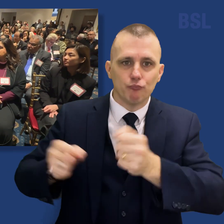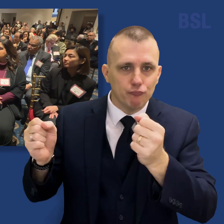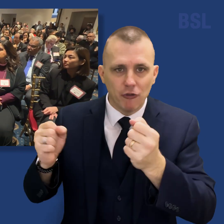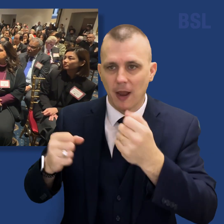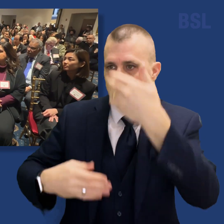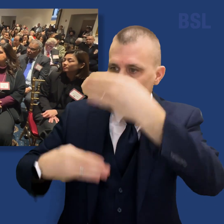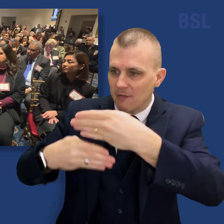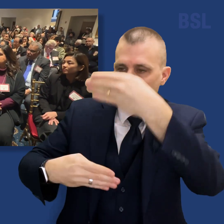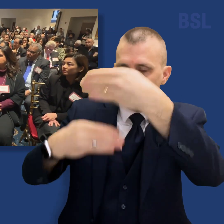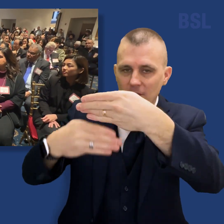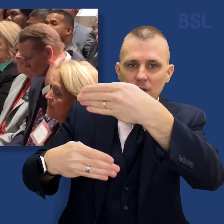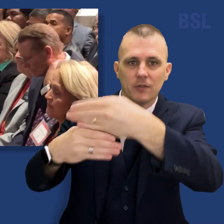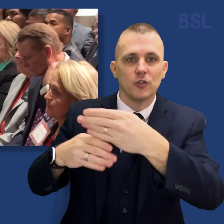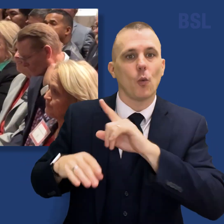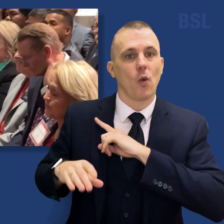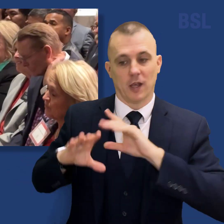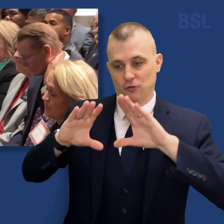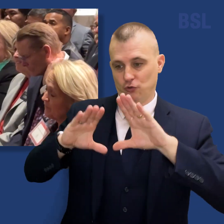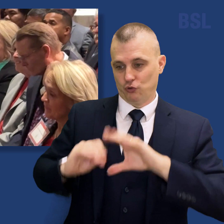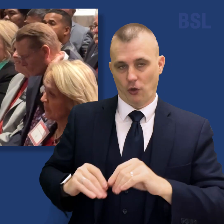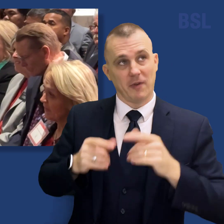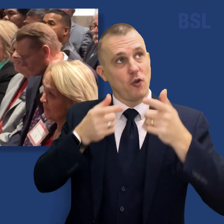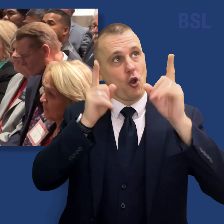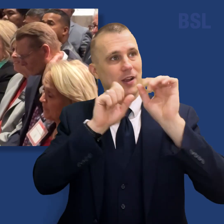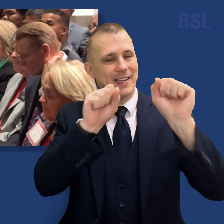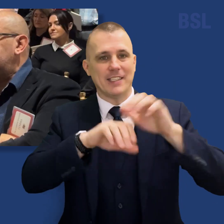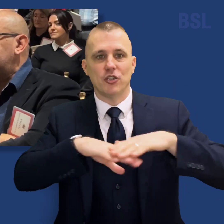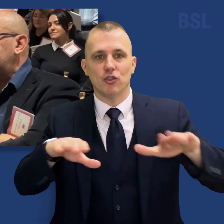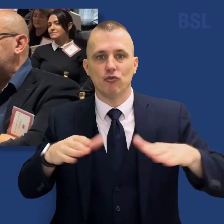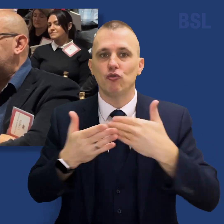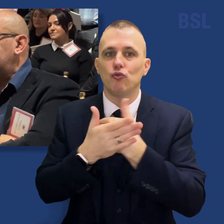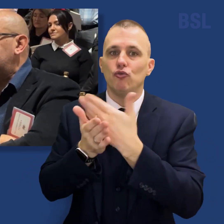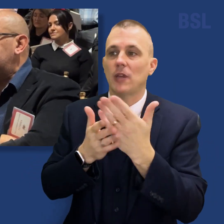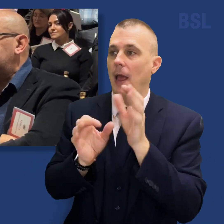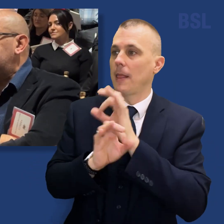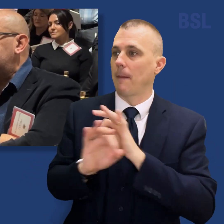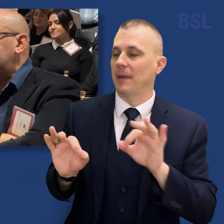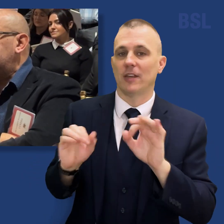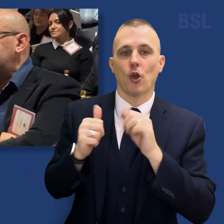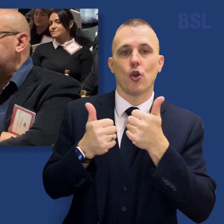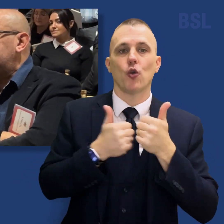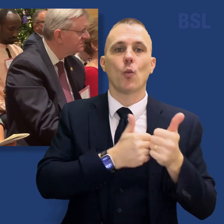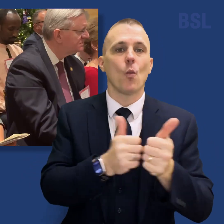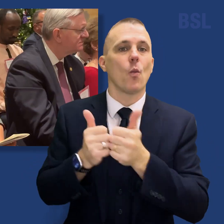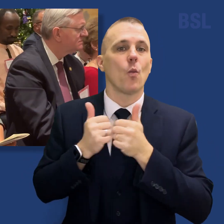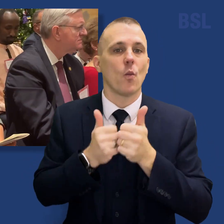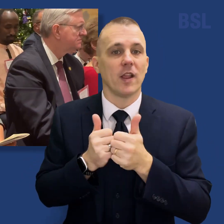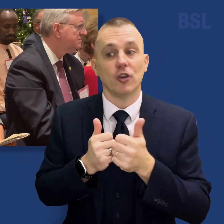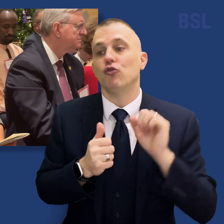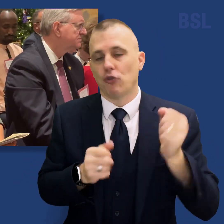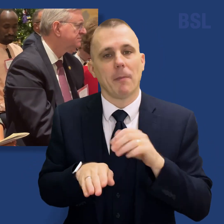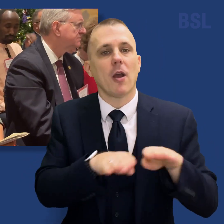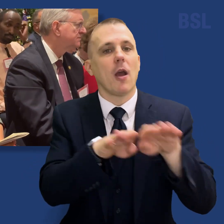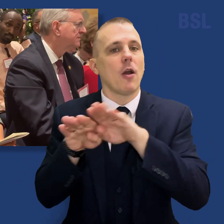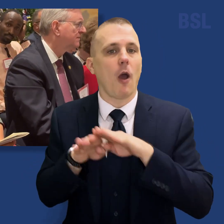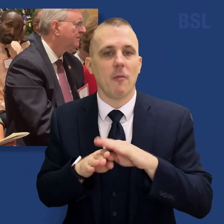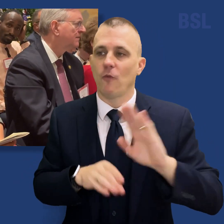that prevent God's children from sharing in the peace and goodwill that ought to be a common inheritance for all